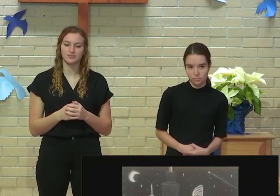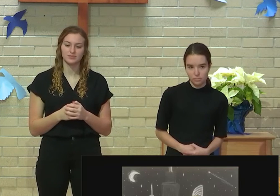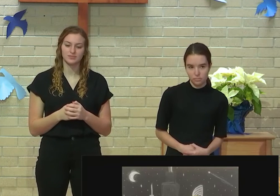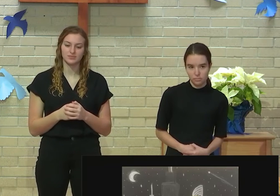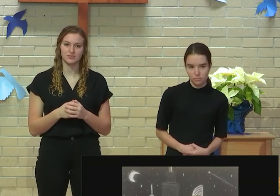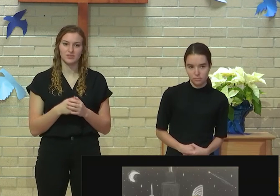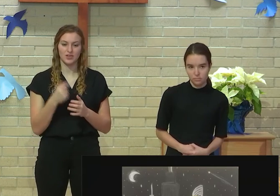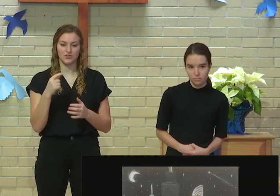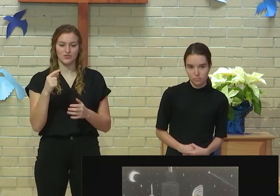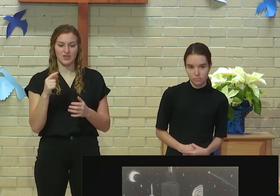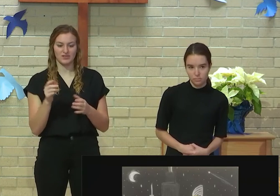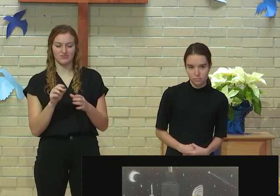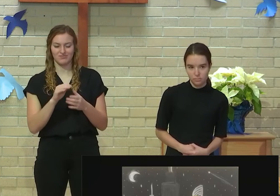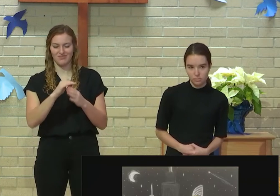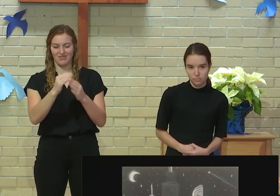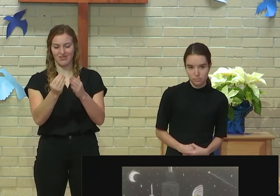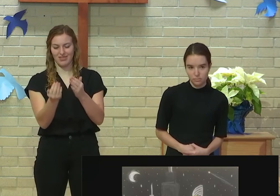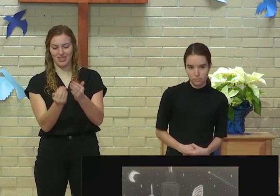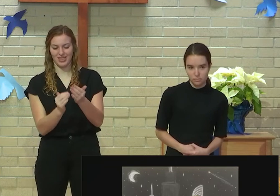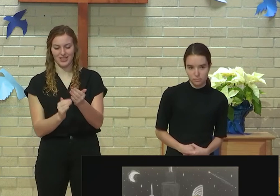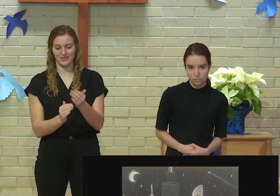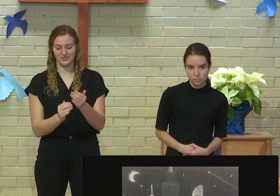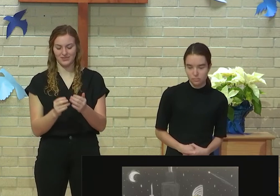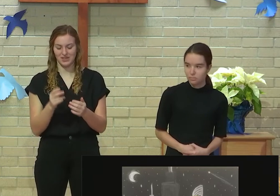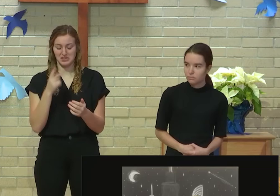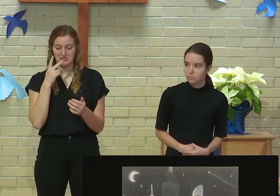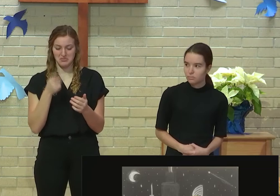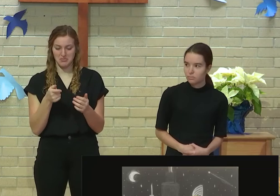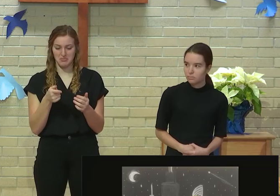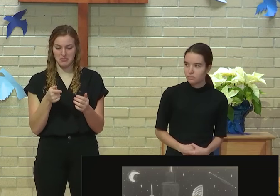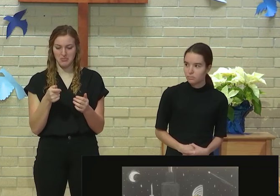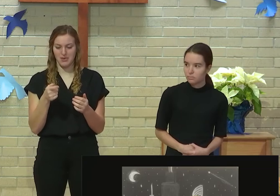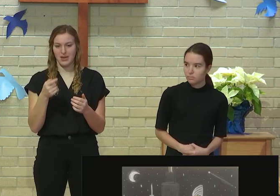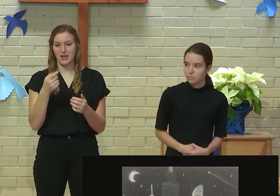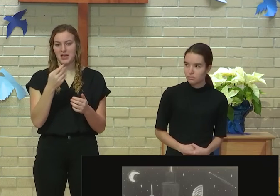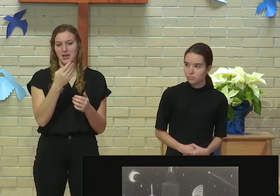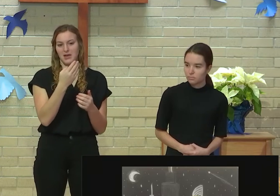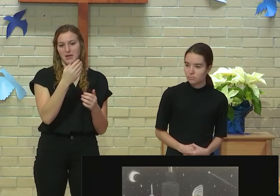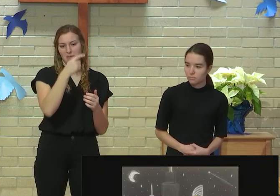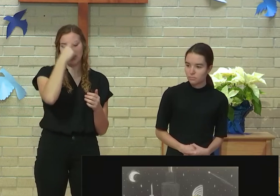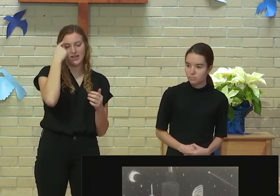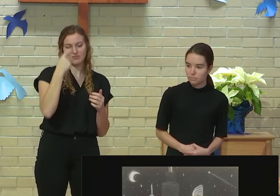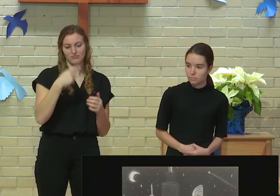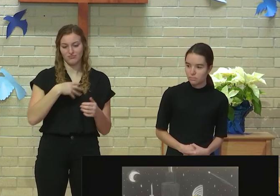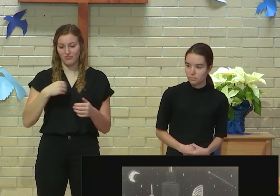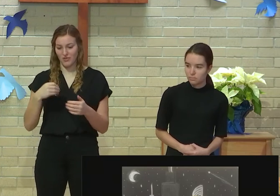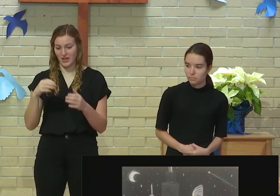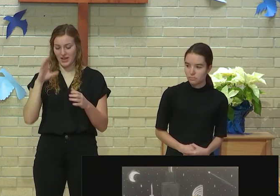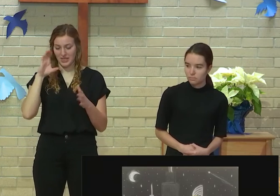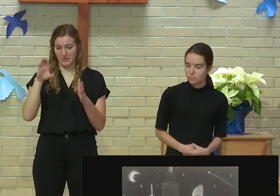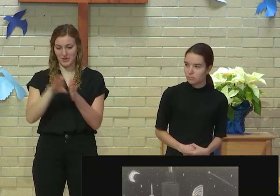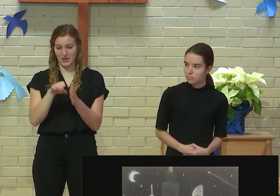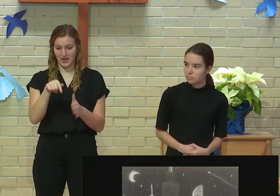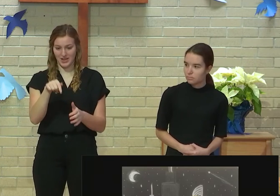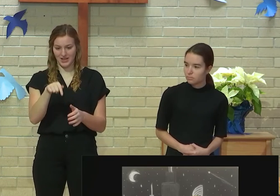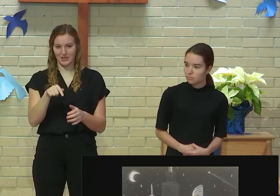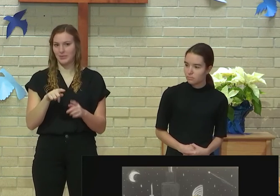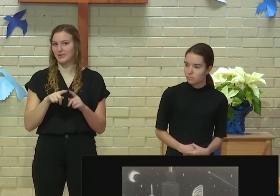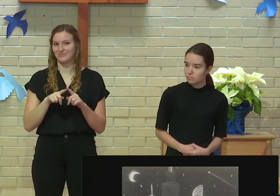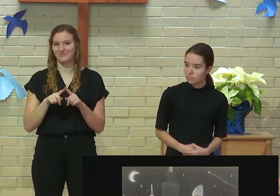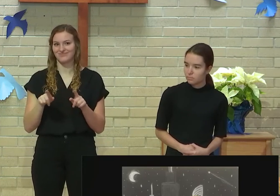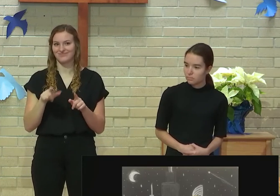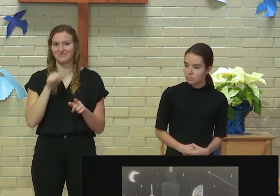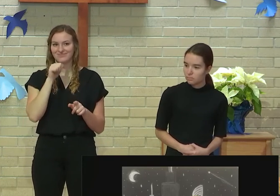the green cutouts. I decided to make everything black and white except the plants. And that really kind of sticks them out.